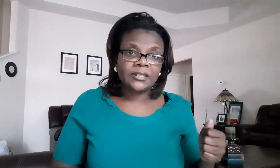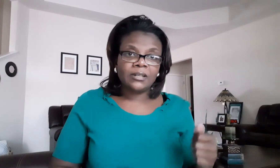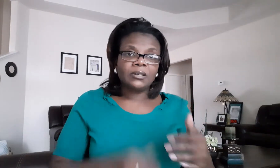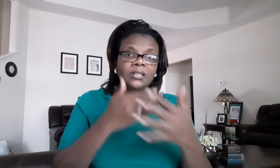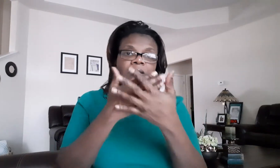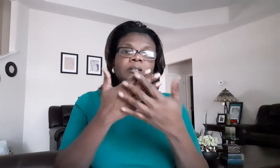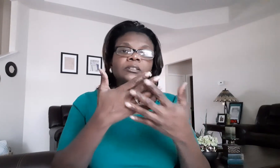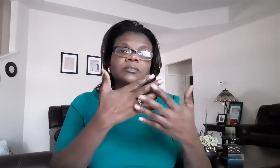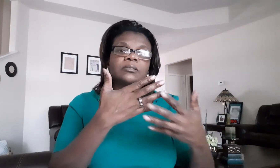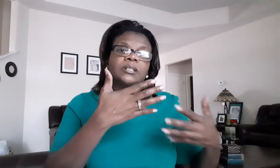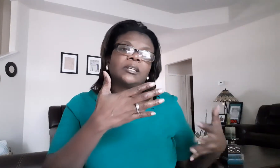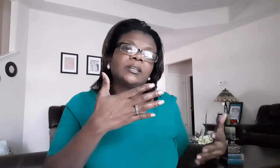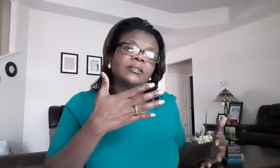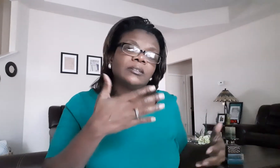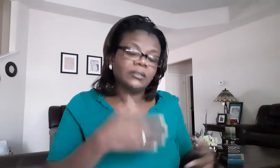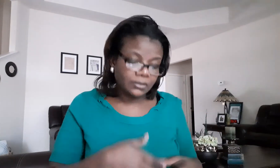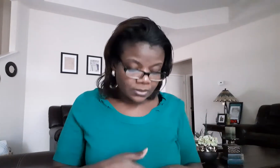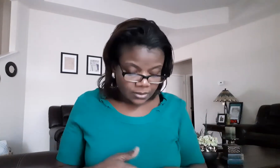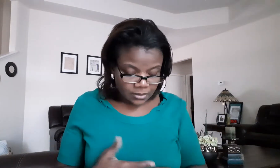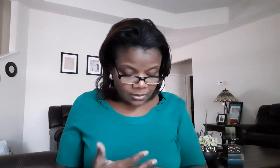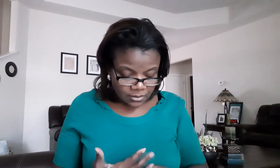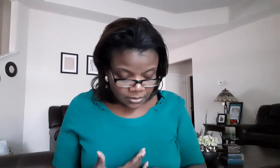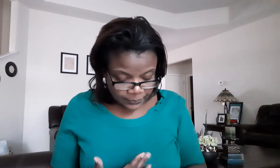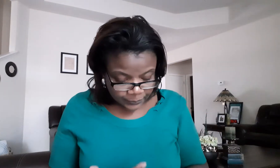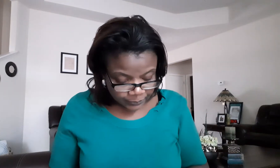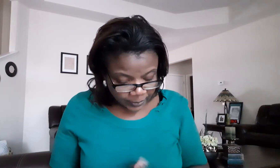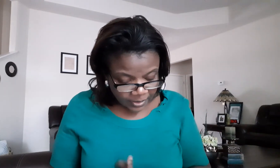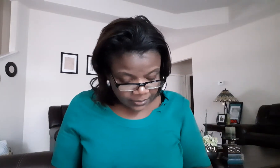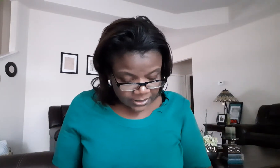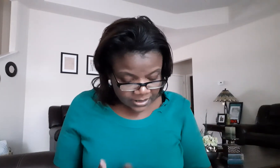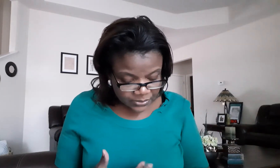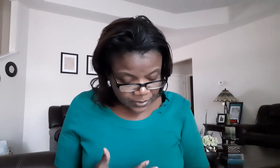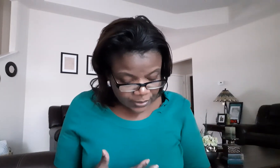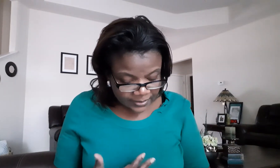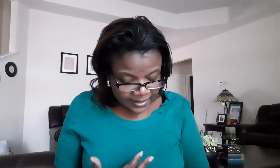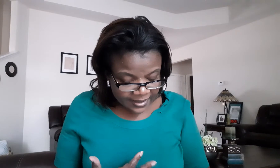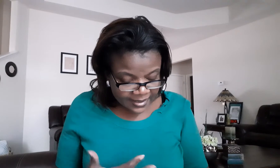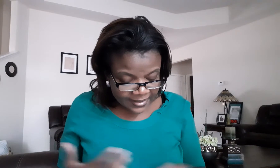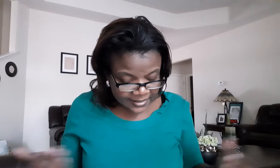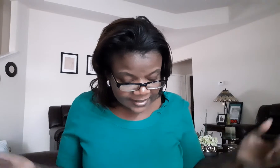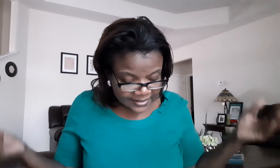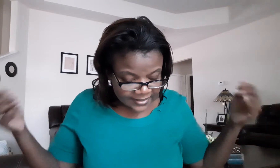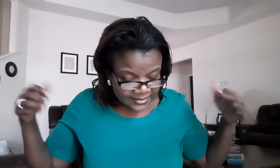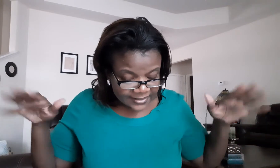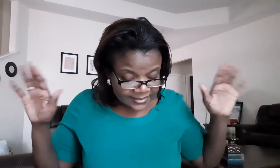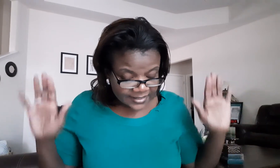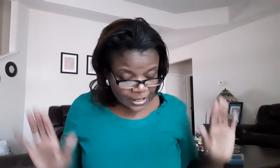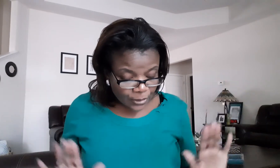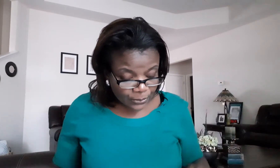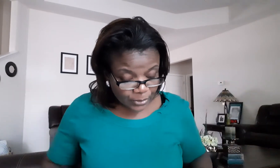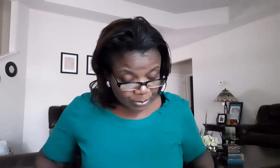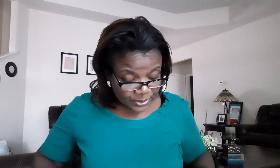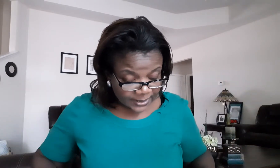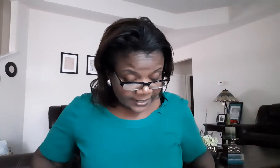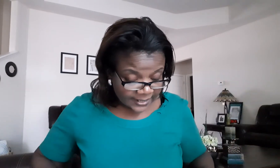that okay so this is like that all right next word guys will be